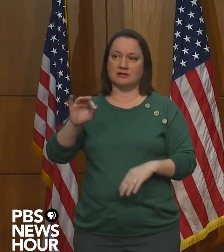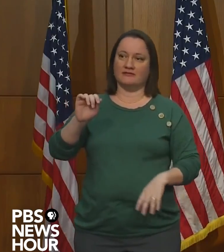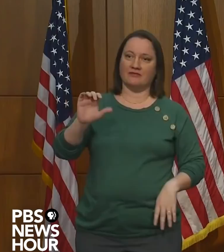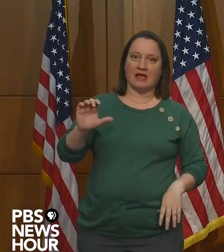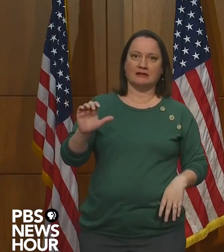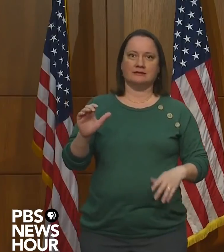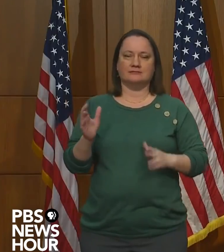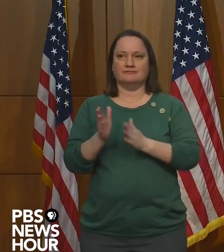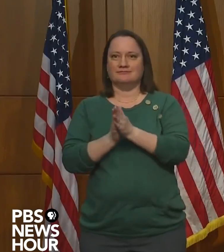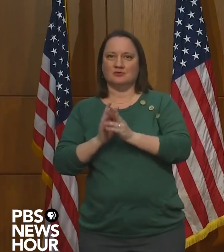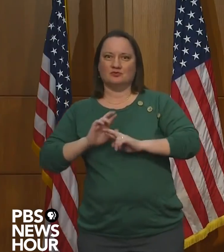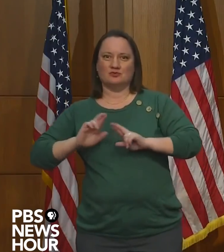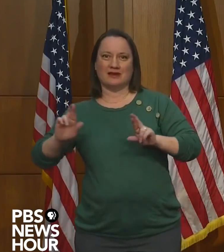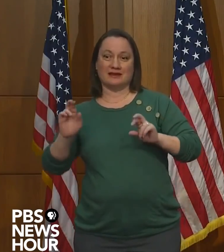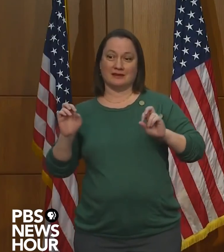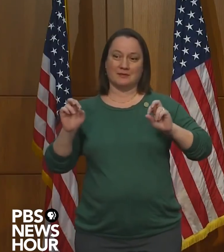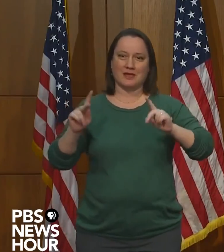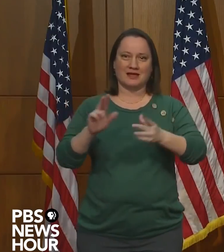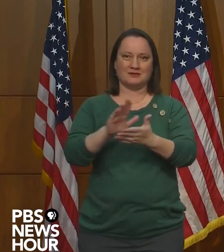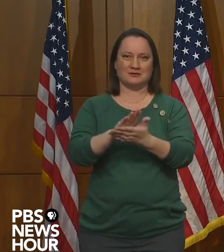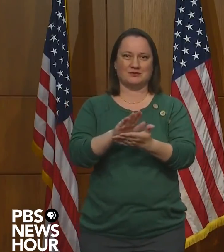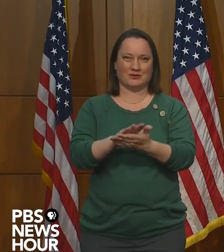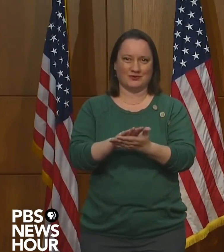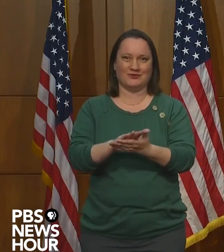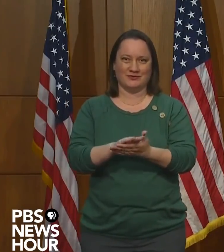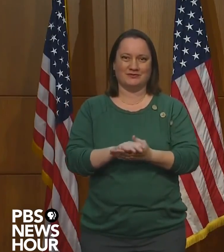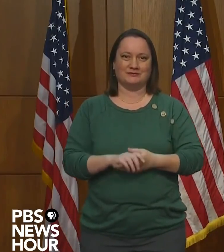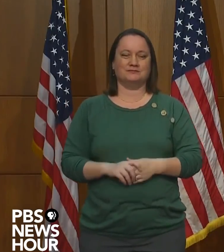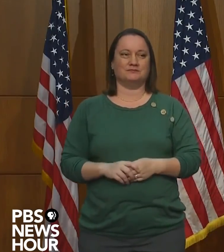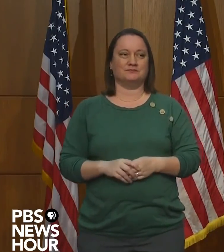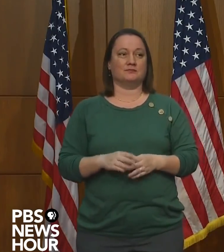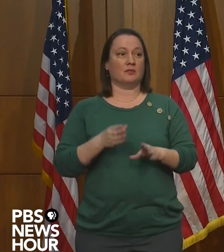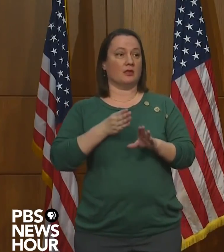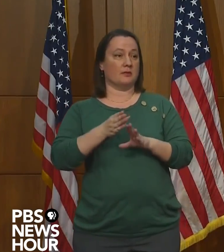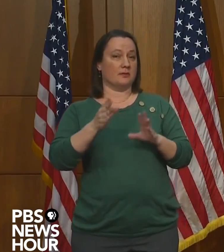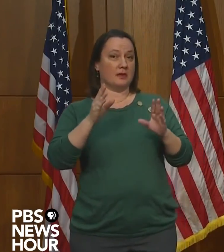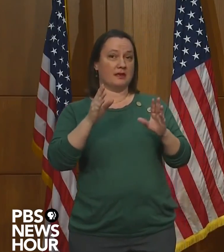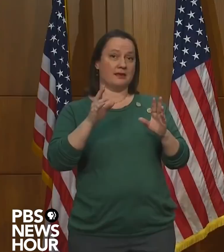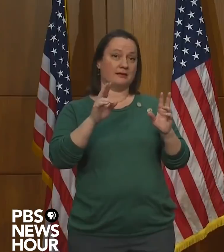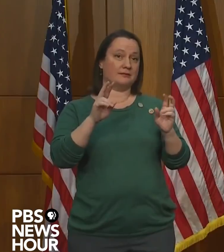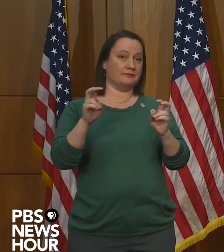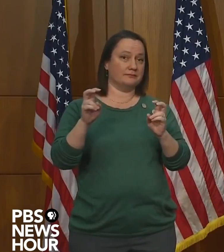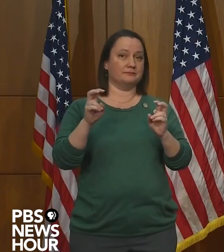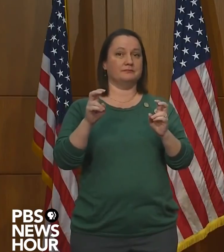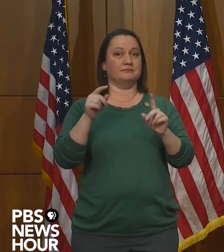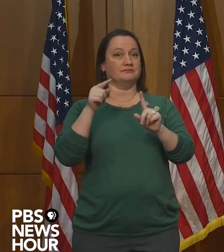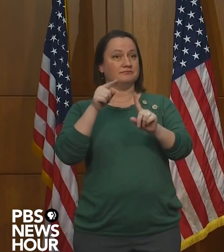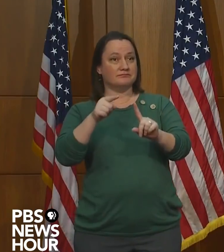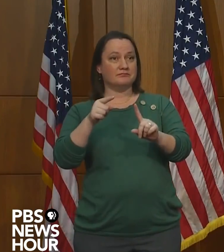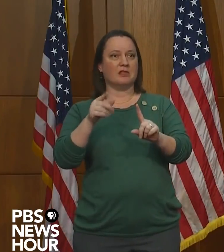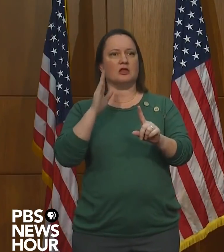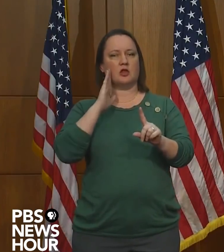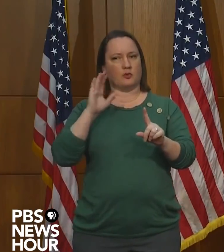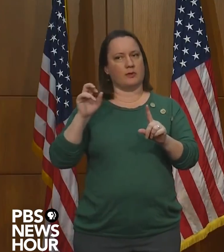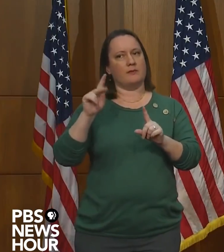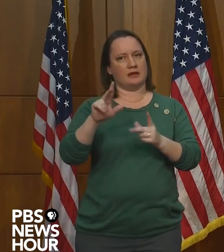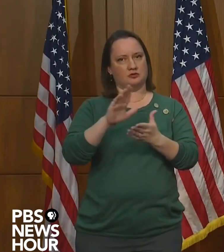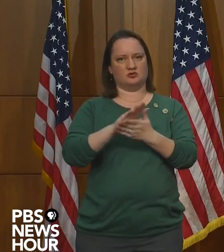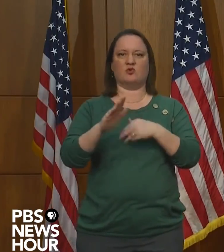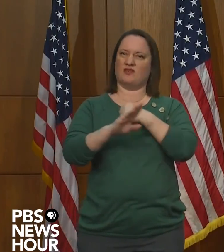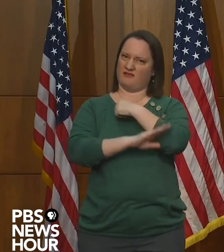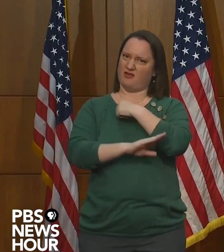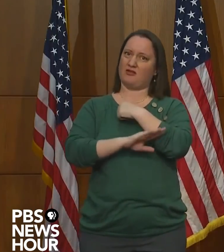to get back into our schools, and I think the main message out of this is that they'll be back in school this fall. So that's really